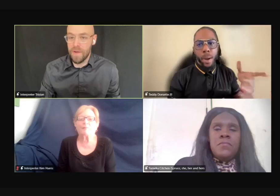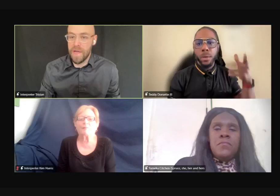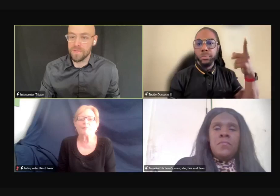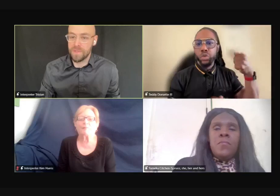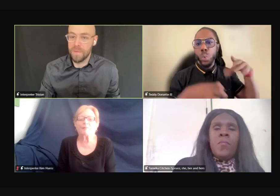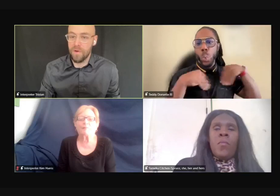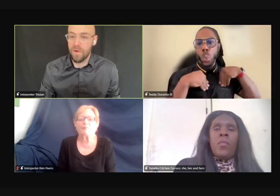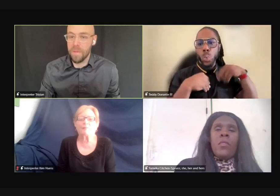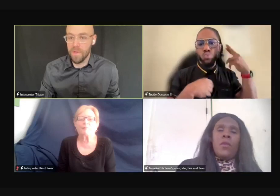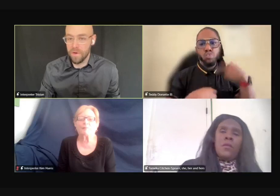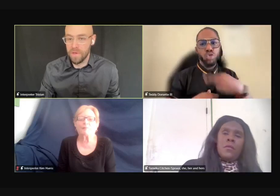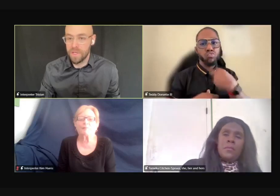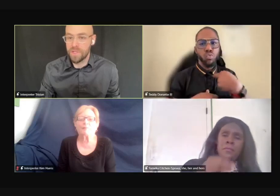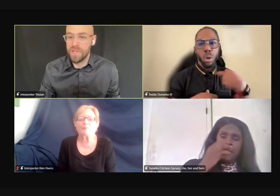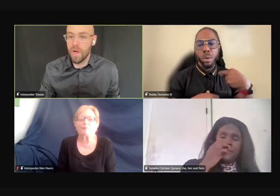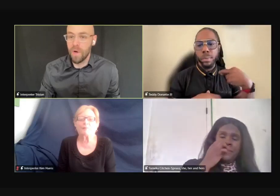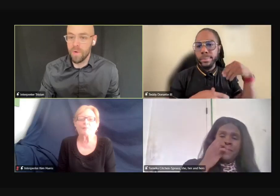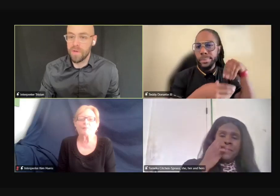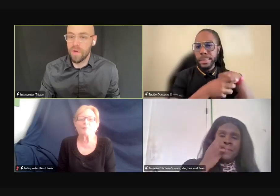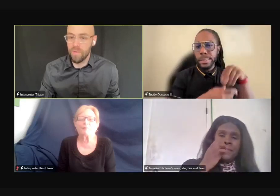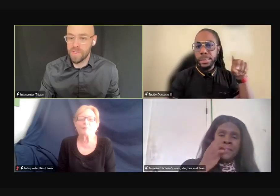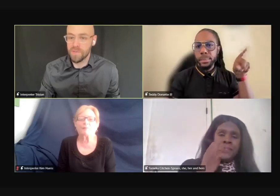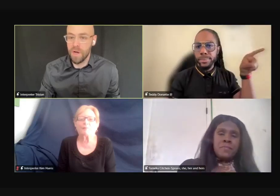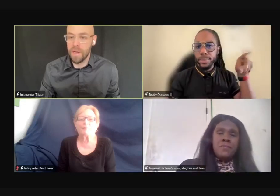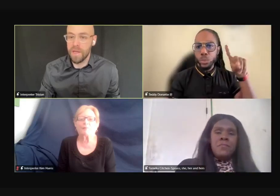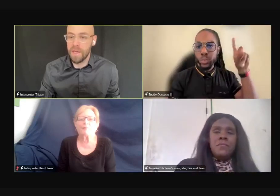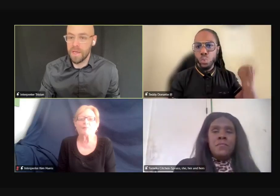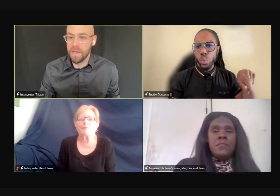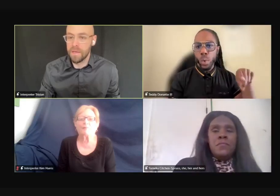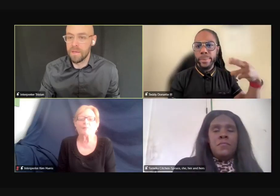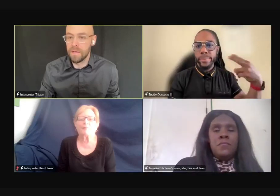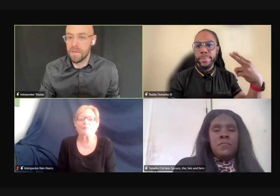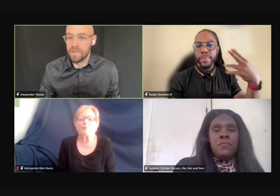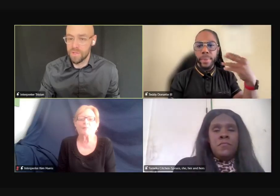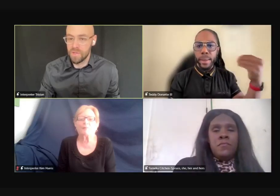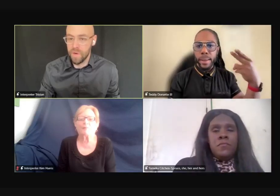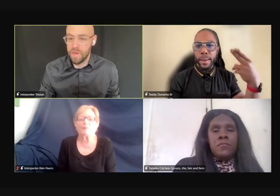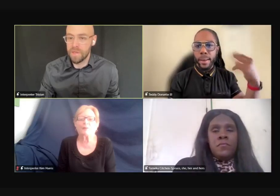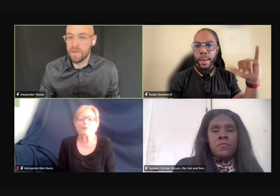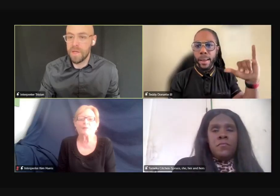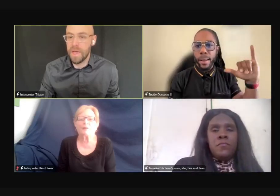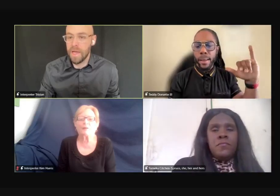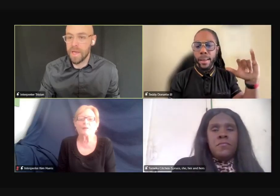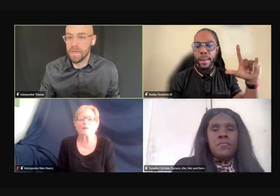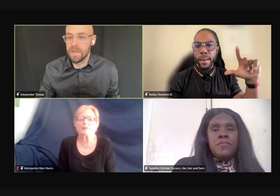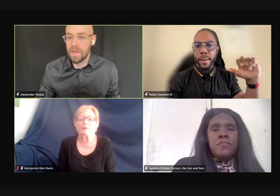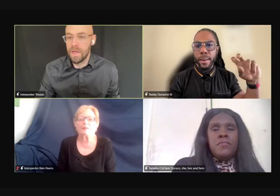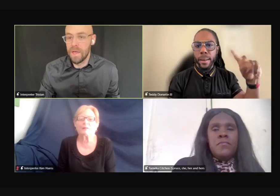mother, actually, my grandmother, she owned a restaurant in Detroit.